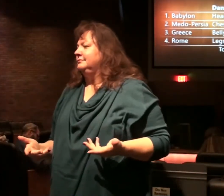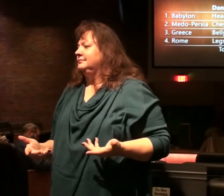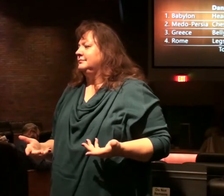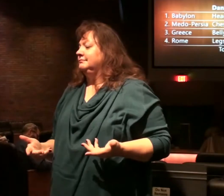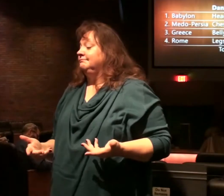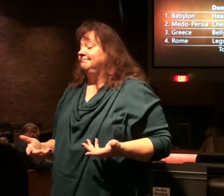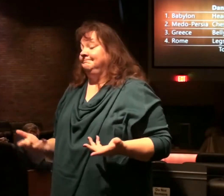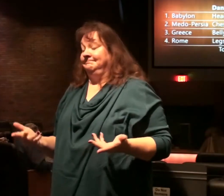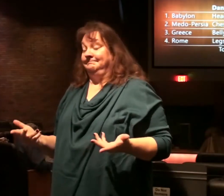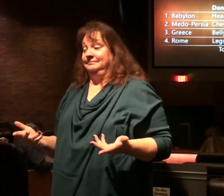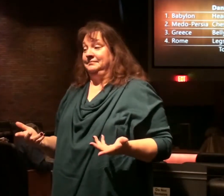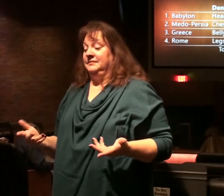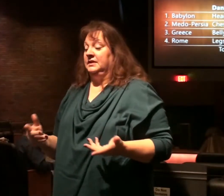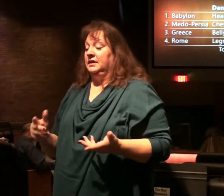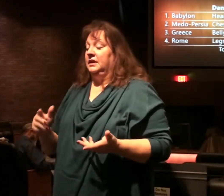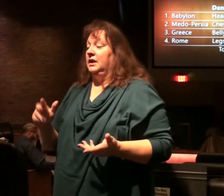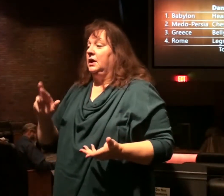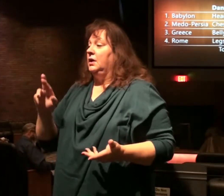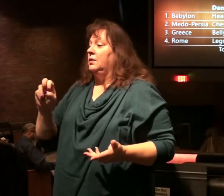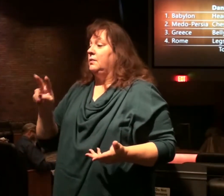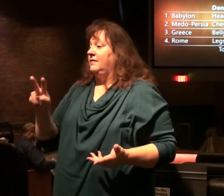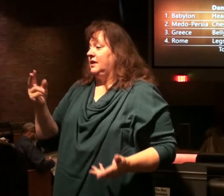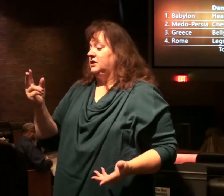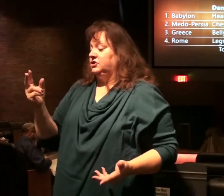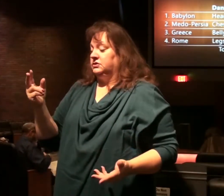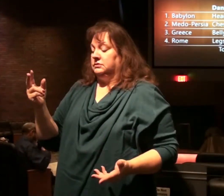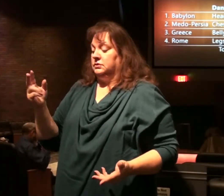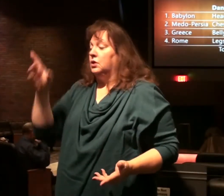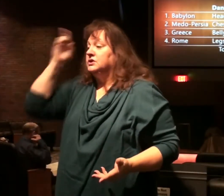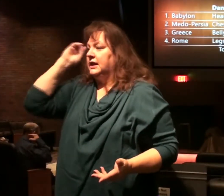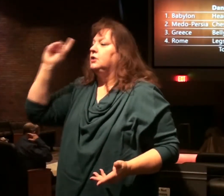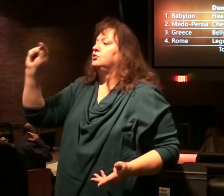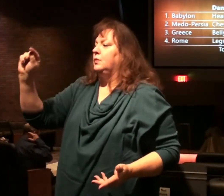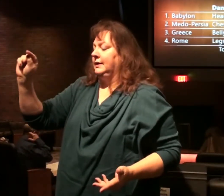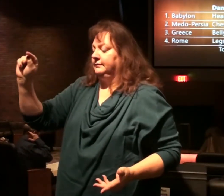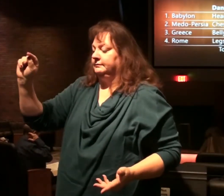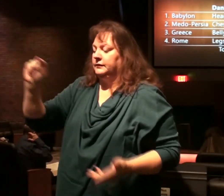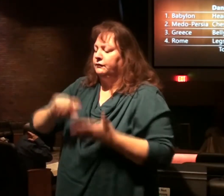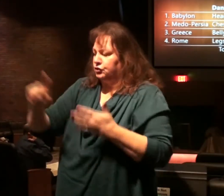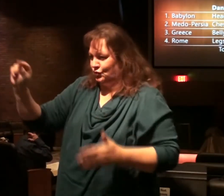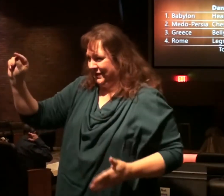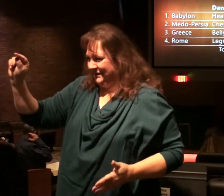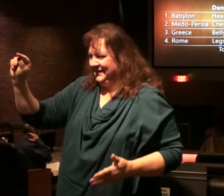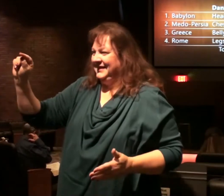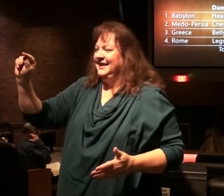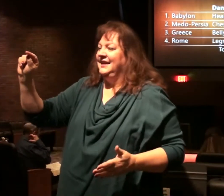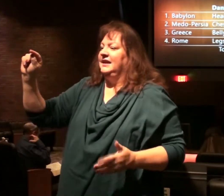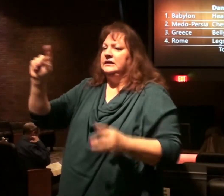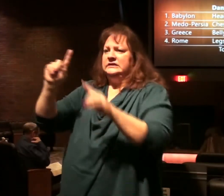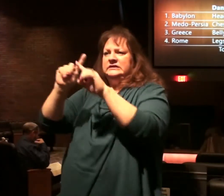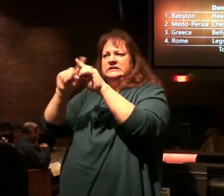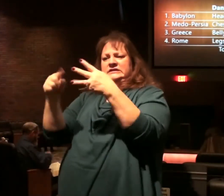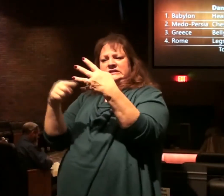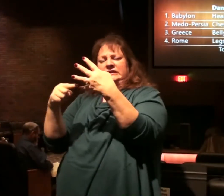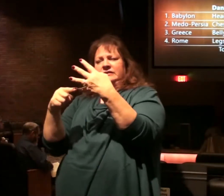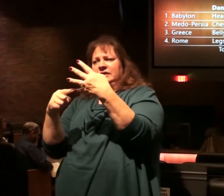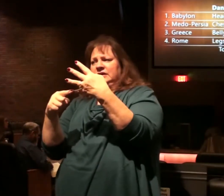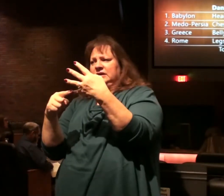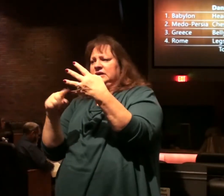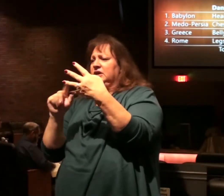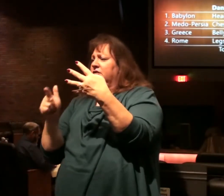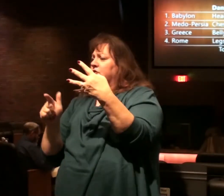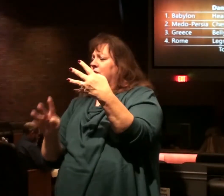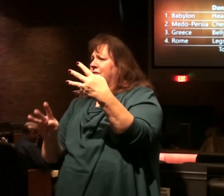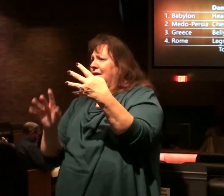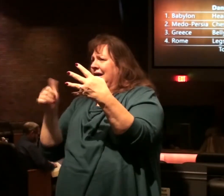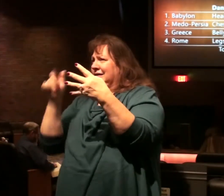here we come. So come to verse 23. The fourth beast will be a fourth kingdom on the earth. Different from all the other kings. Verse 24, that's where